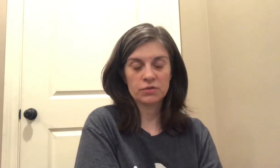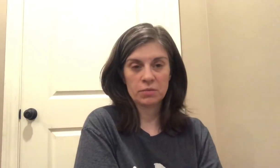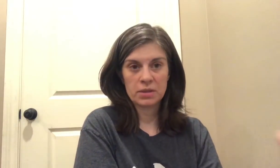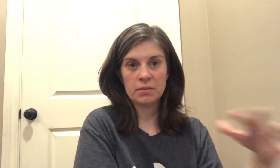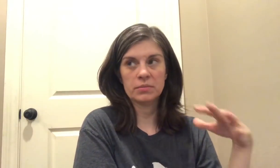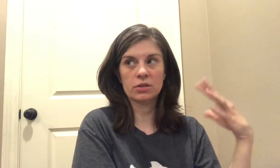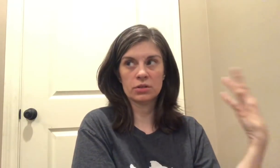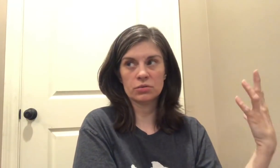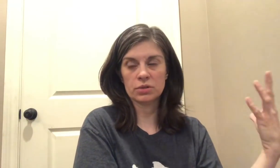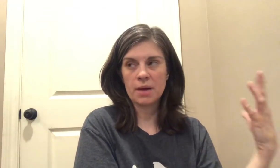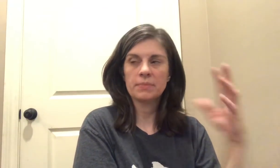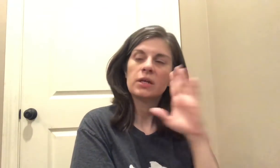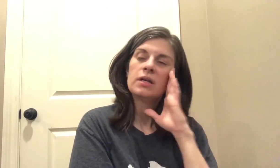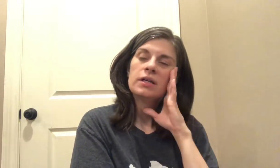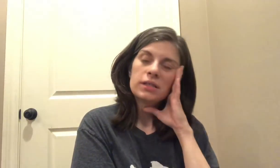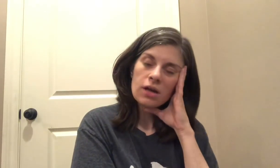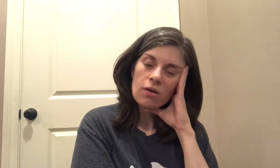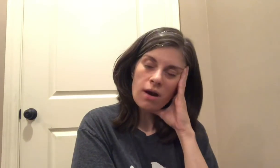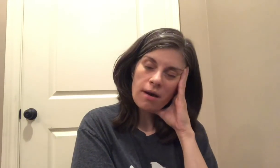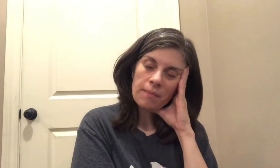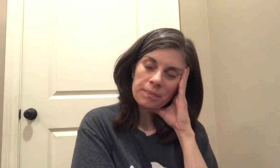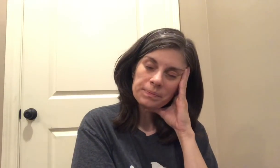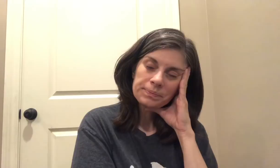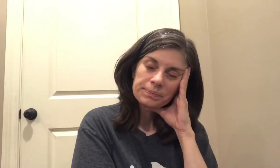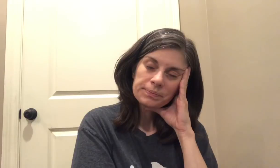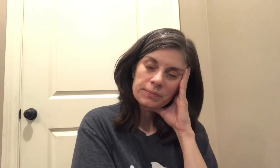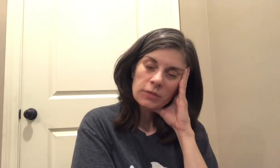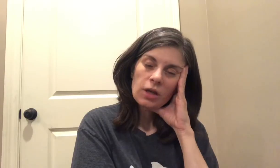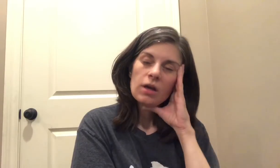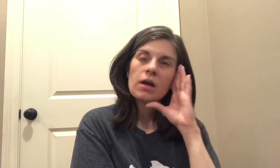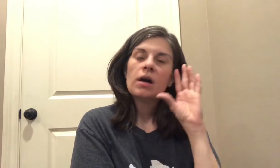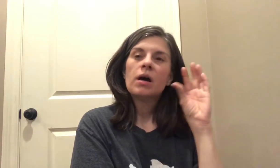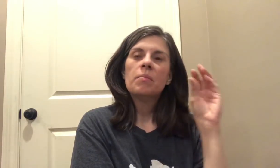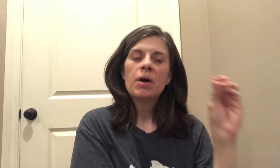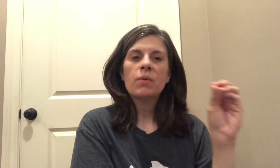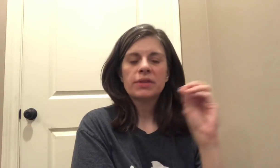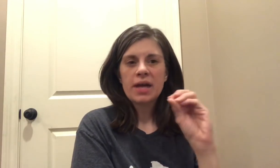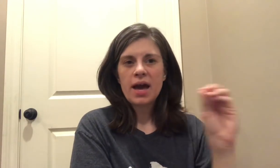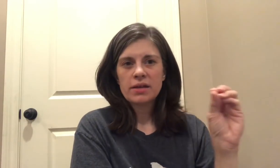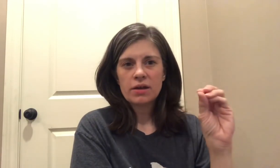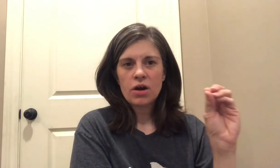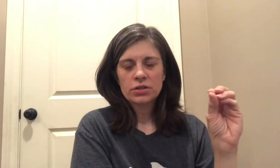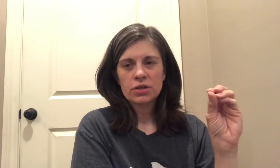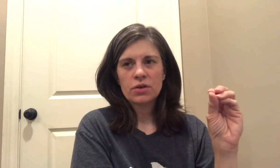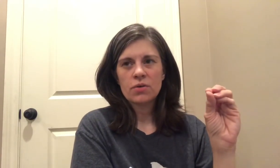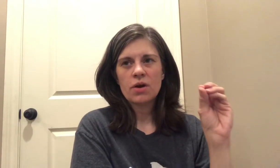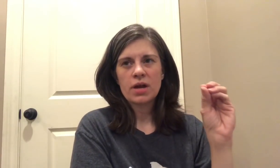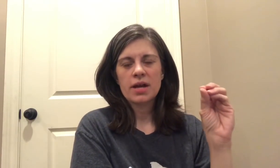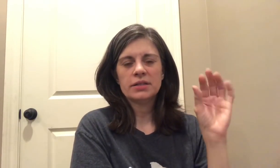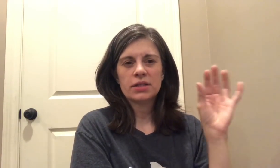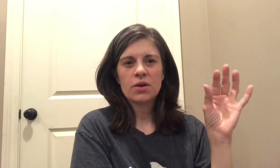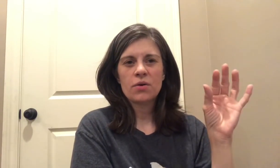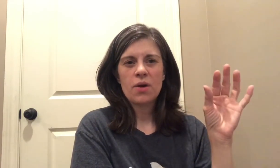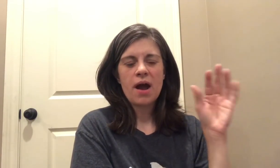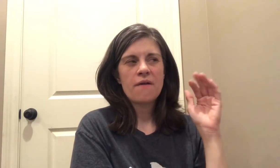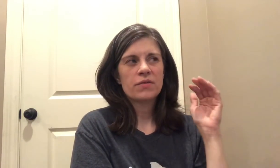from them during school time so um but with that also okay so I've